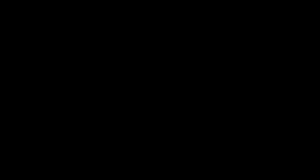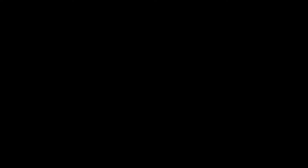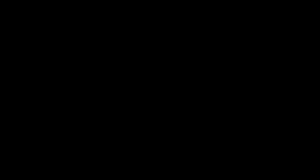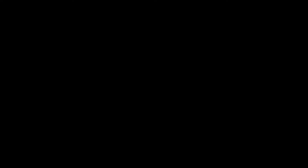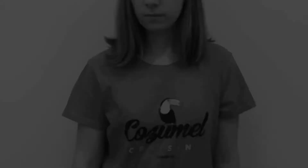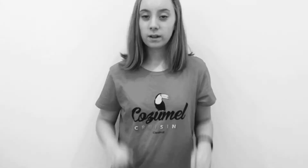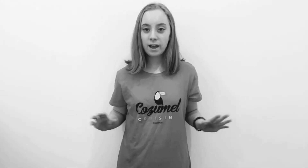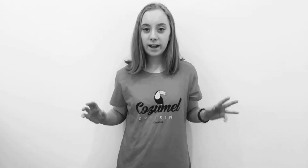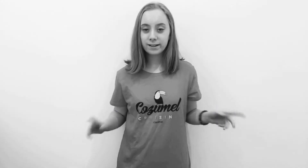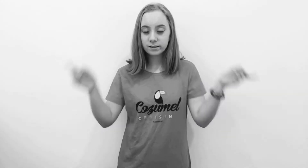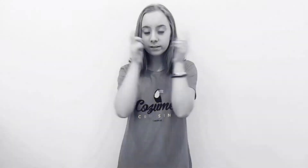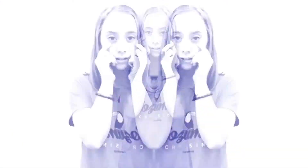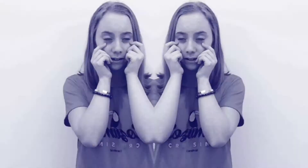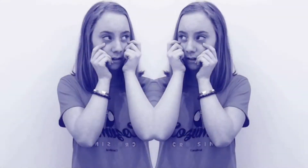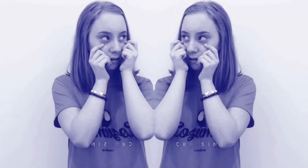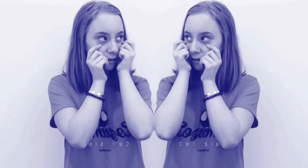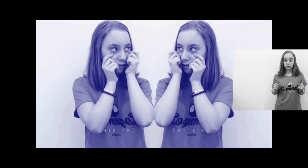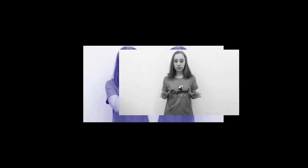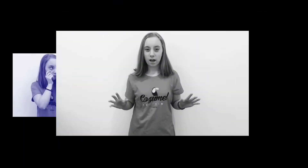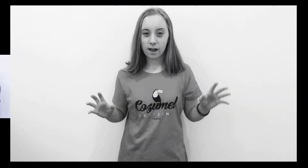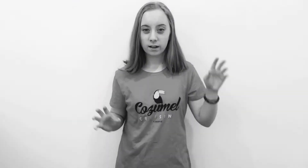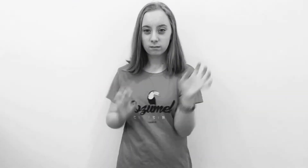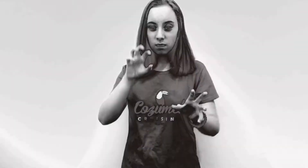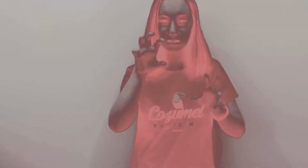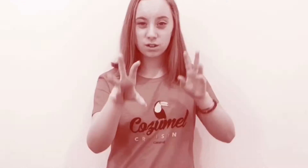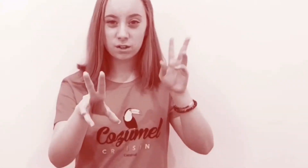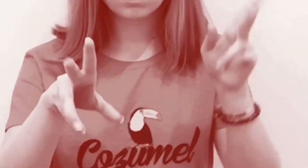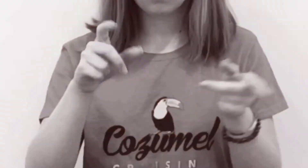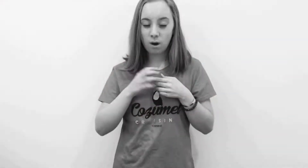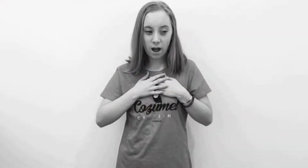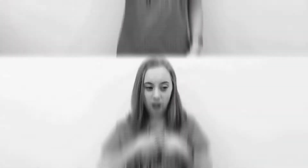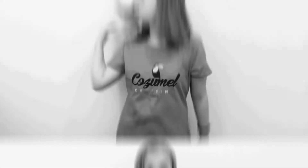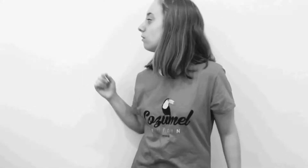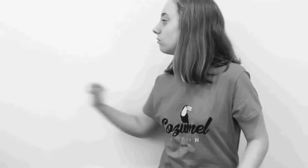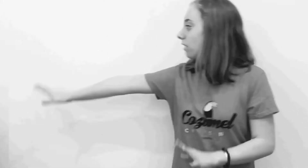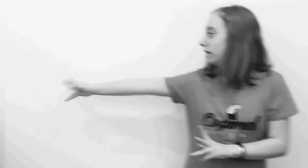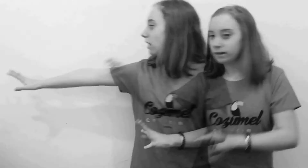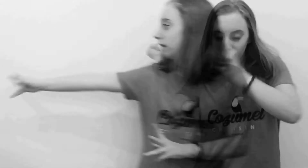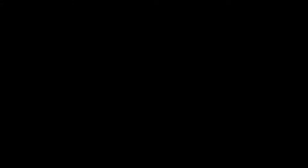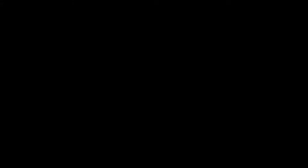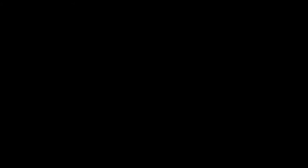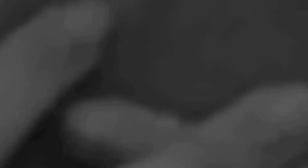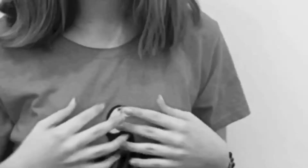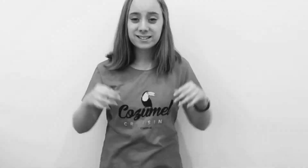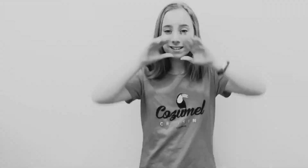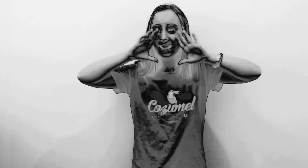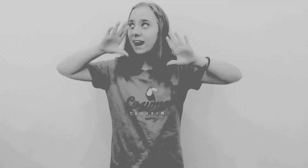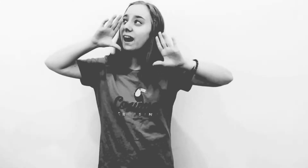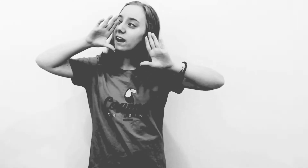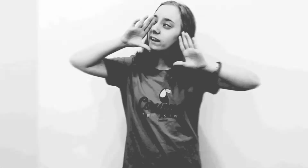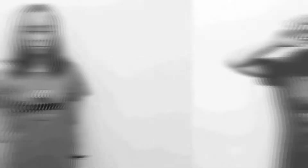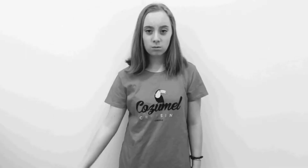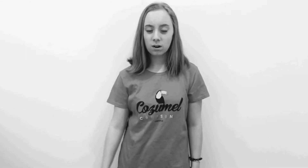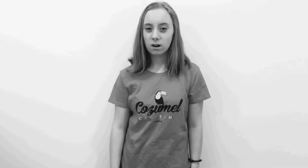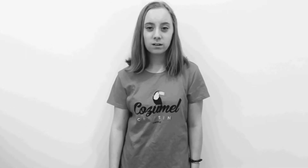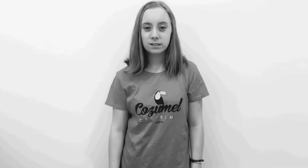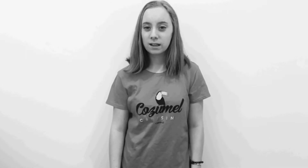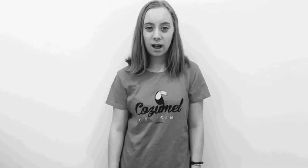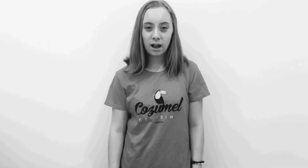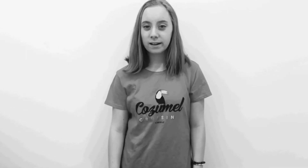Hate to see you like a monster so high, run and hide Hate to ask what was it like